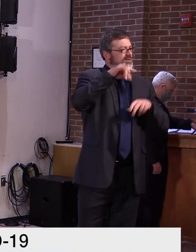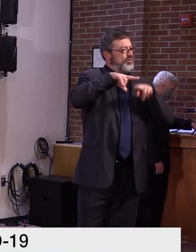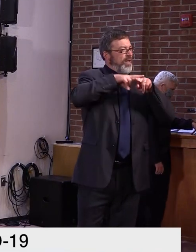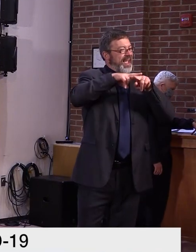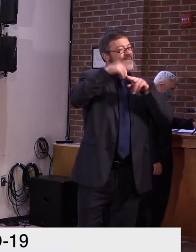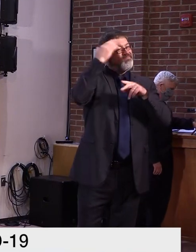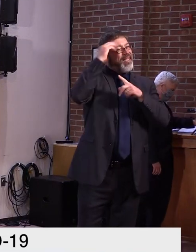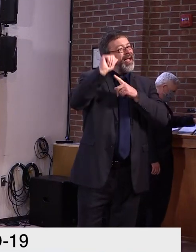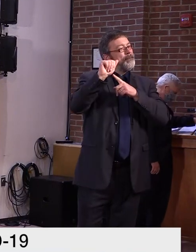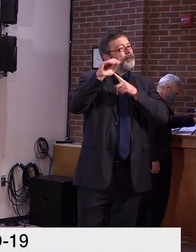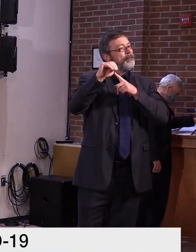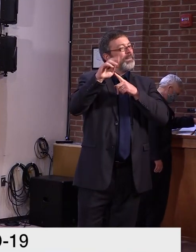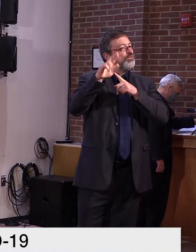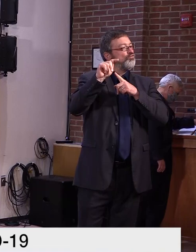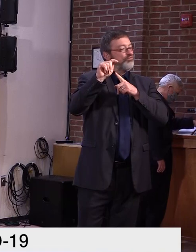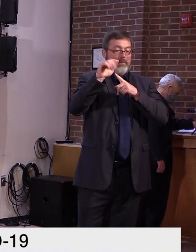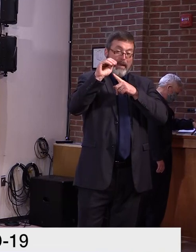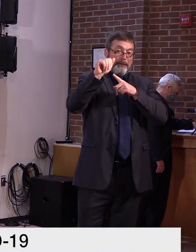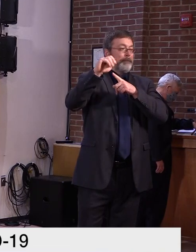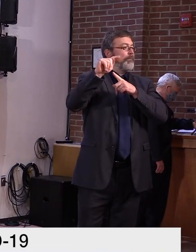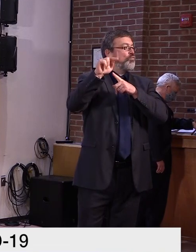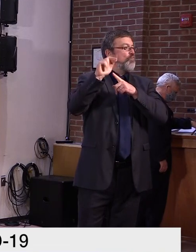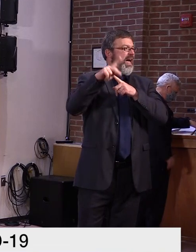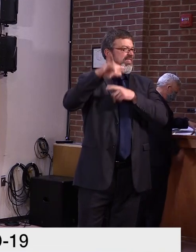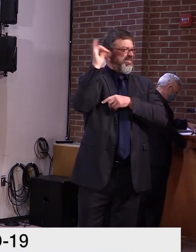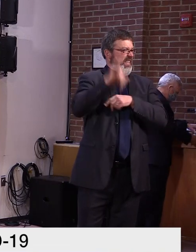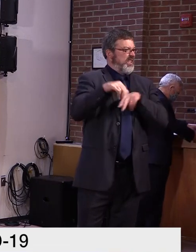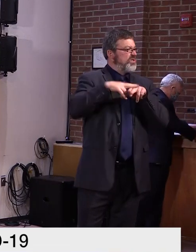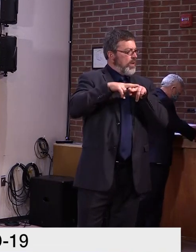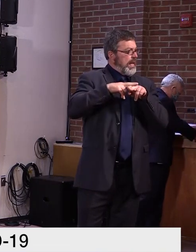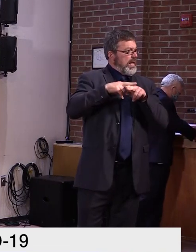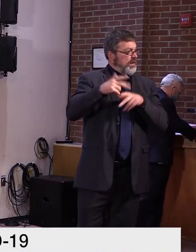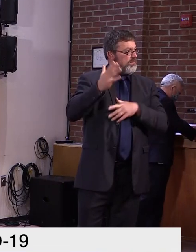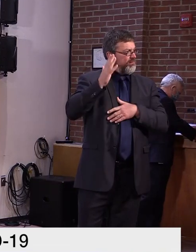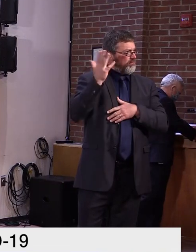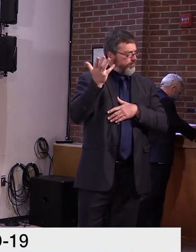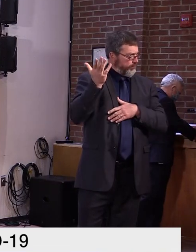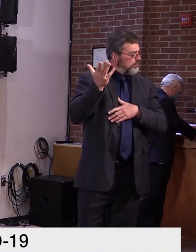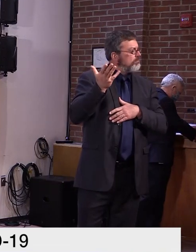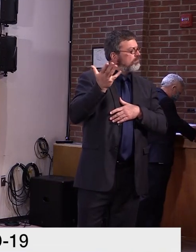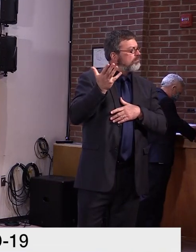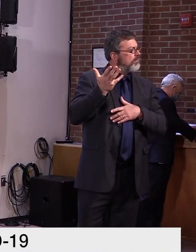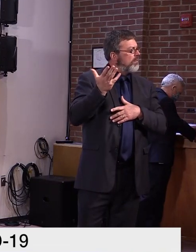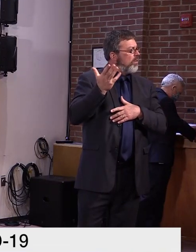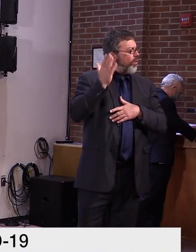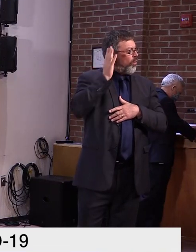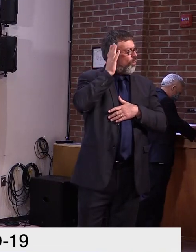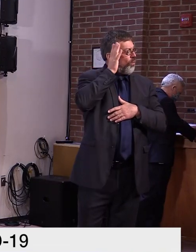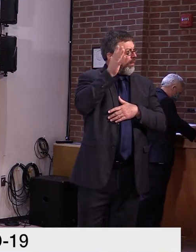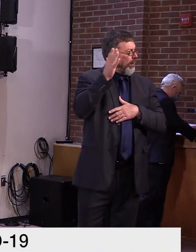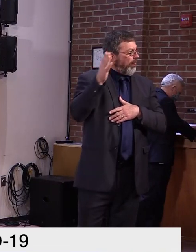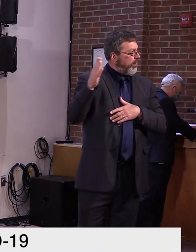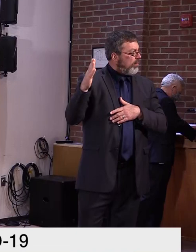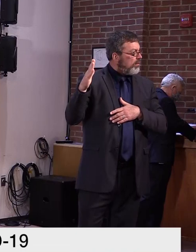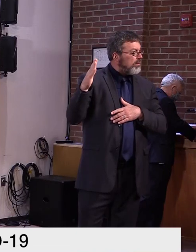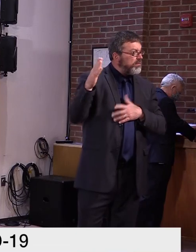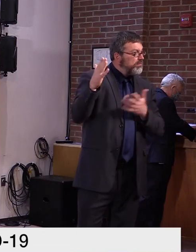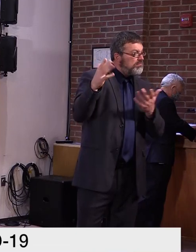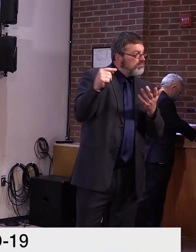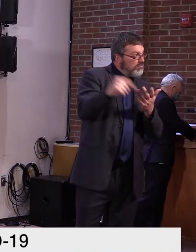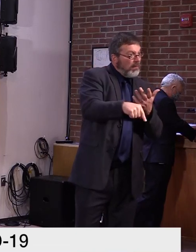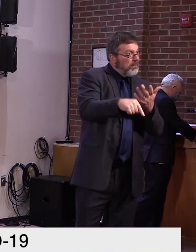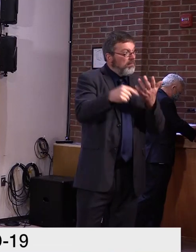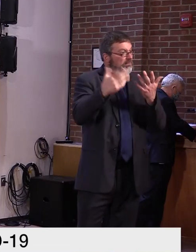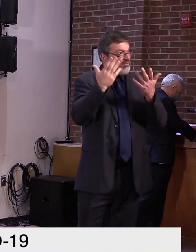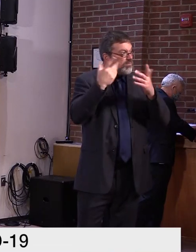date for Vermont's Amtrak services? And can you offer a hope for target to the resumption of those services? Yeah.